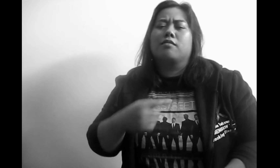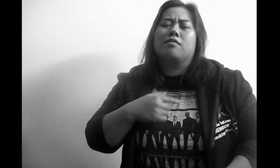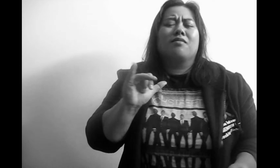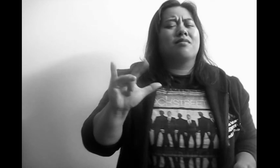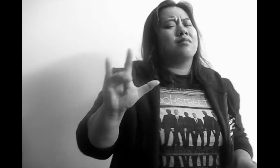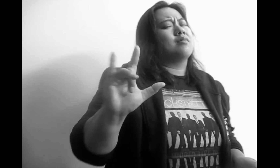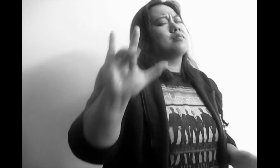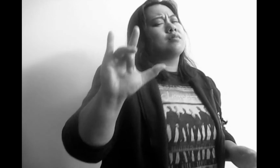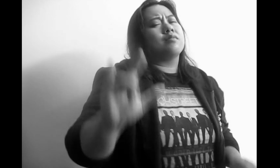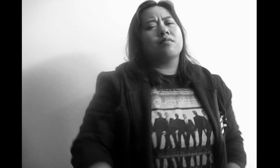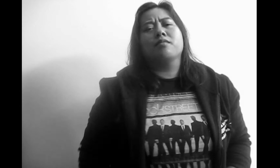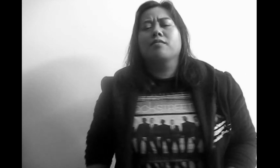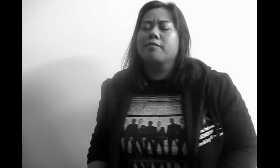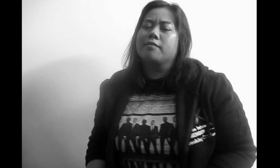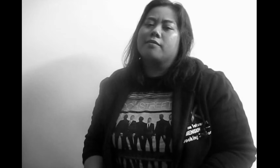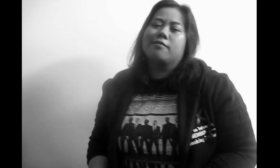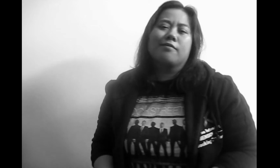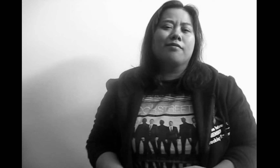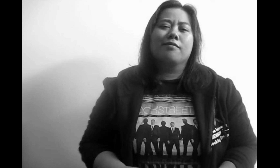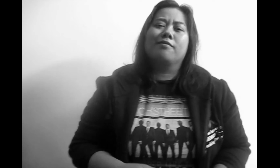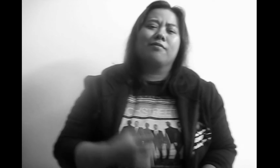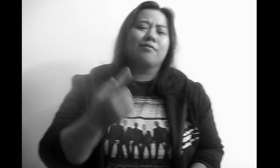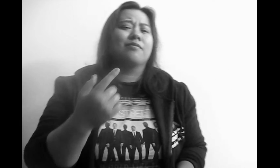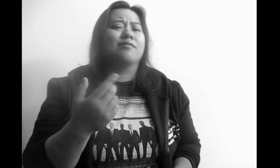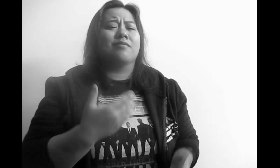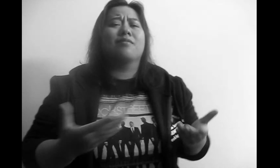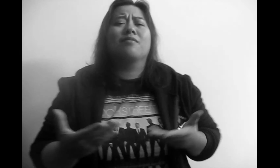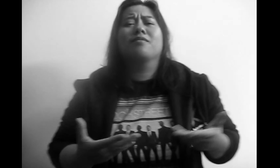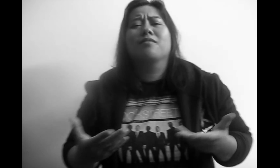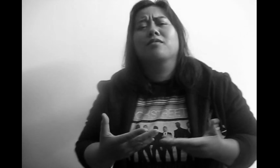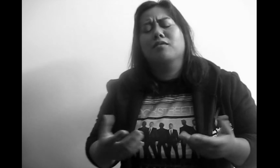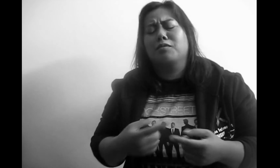I love you Come back to me, don't leave me all alone